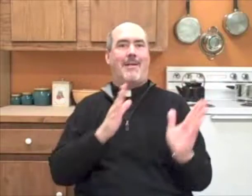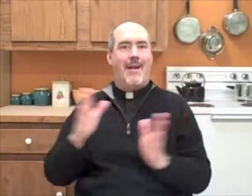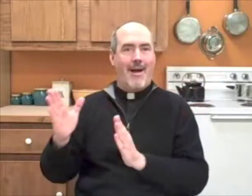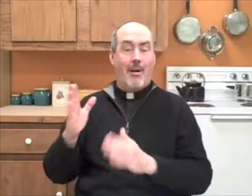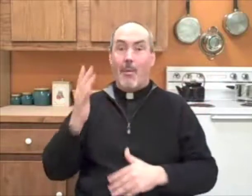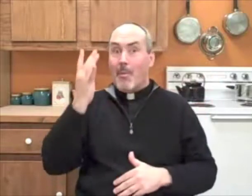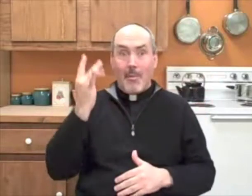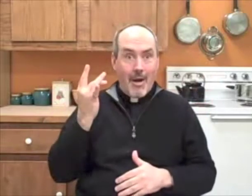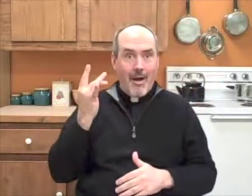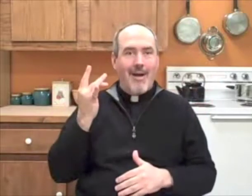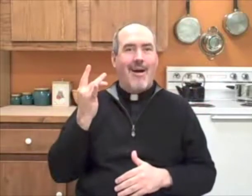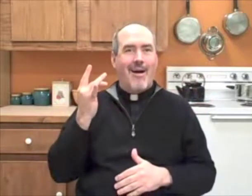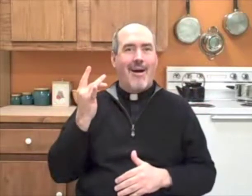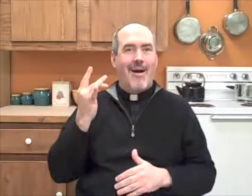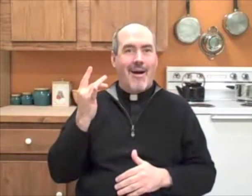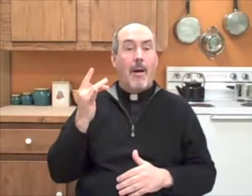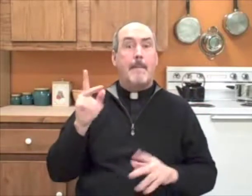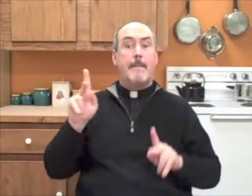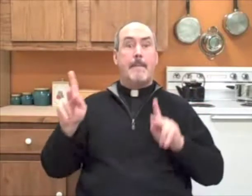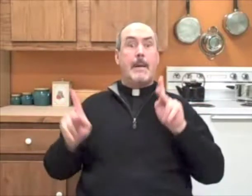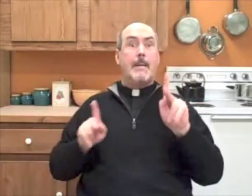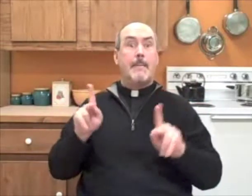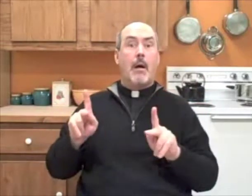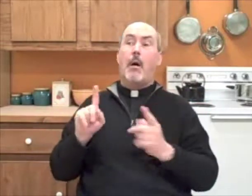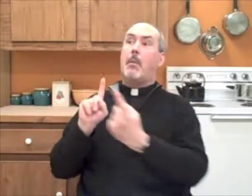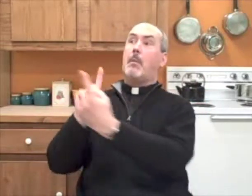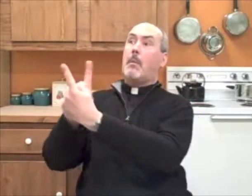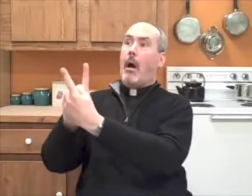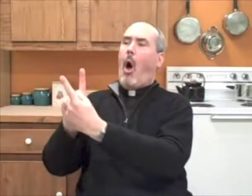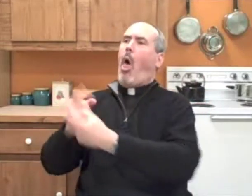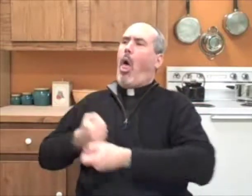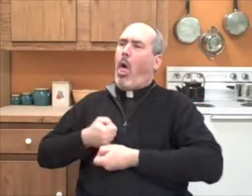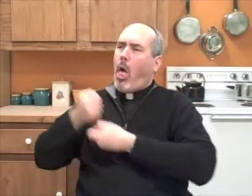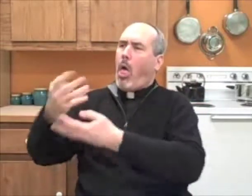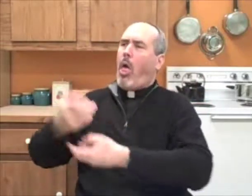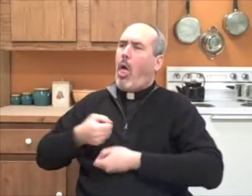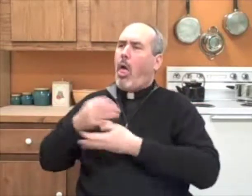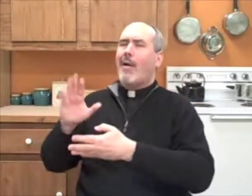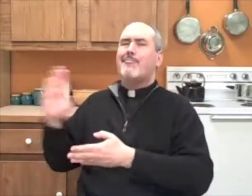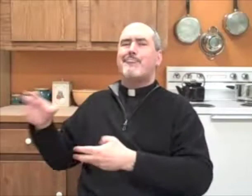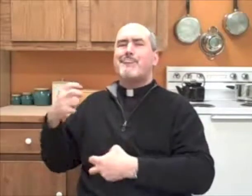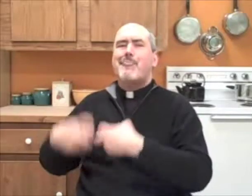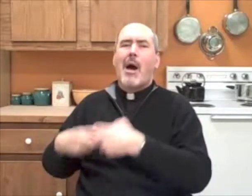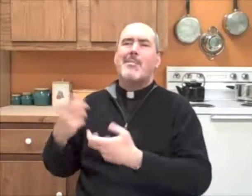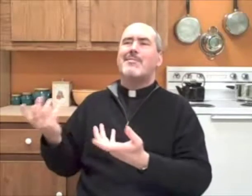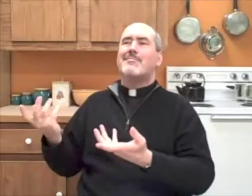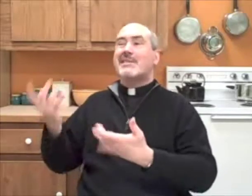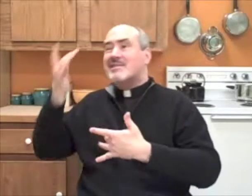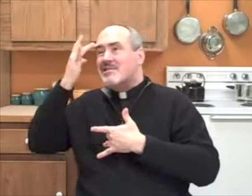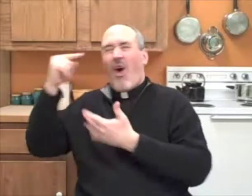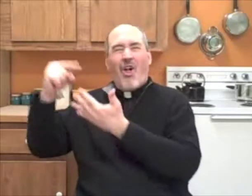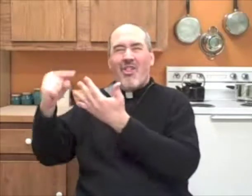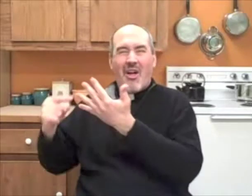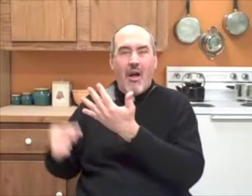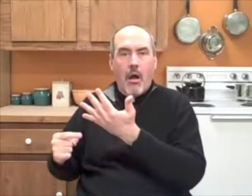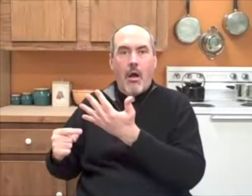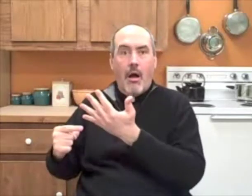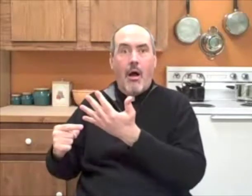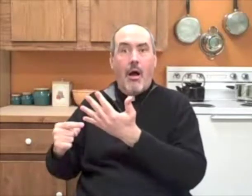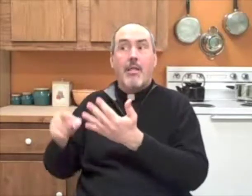And that was really part of God's plan. Because when people would meet him, they would start to tell him their problems.